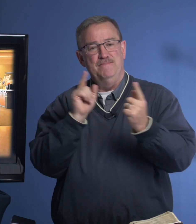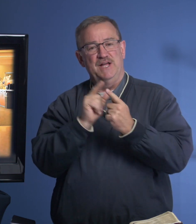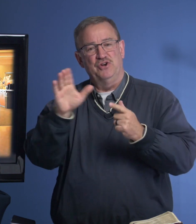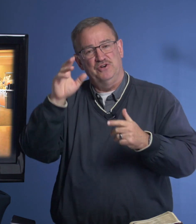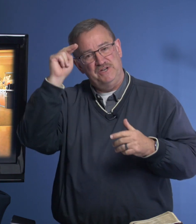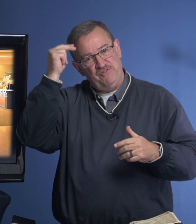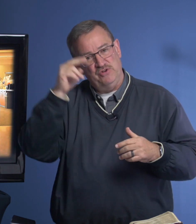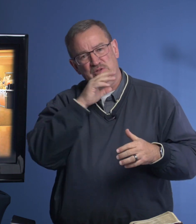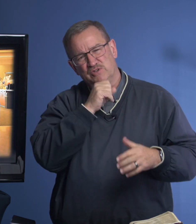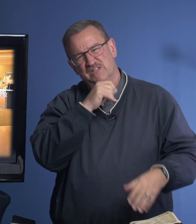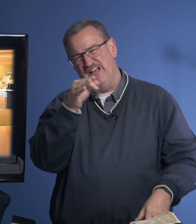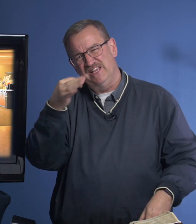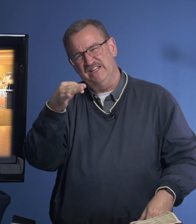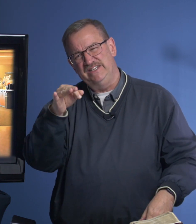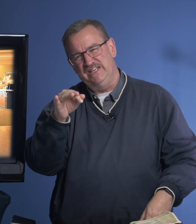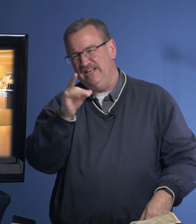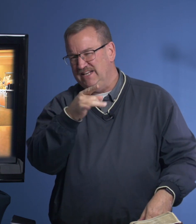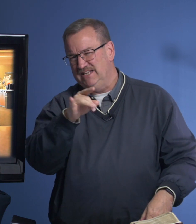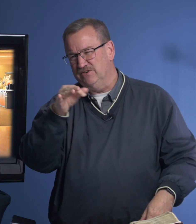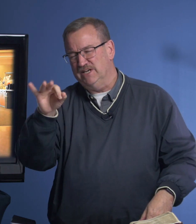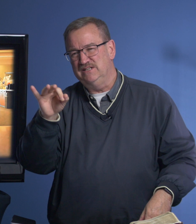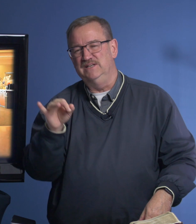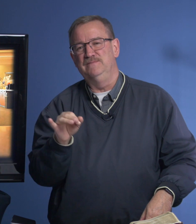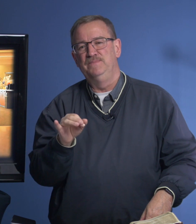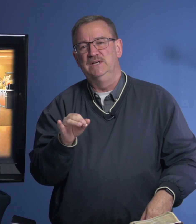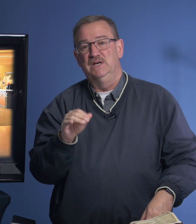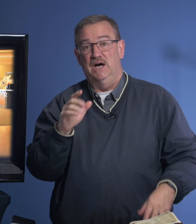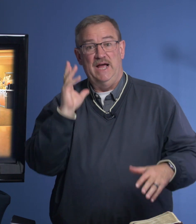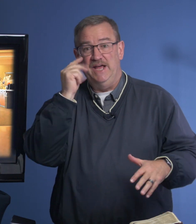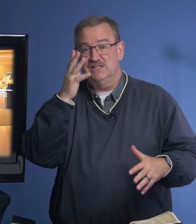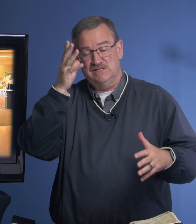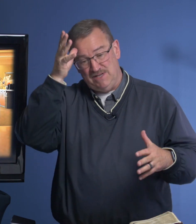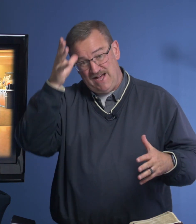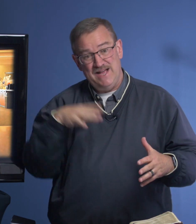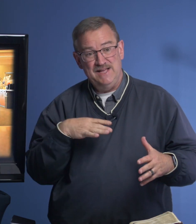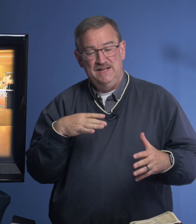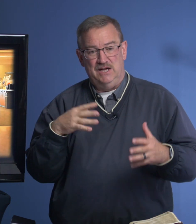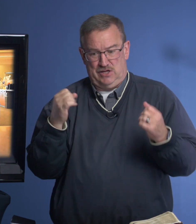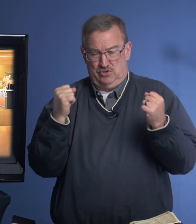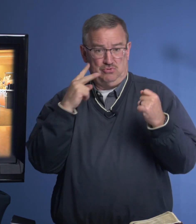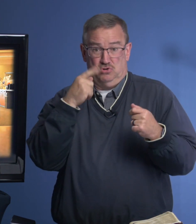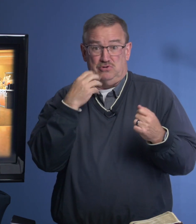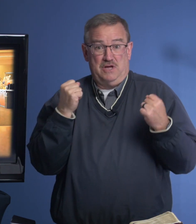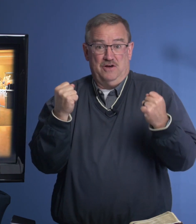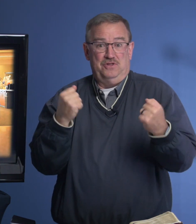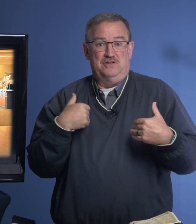met her nephew. He was, I think, 19, 18 or 19. A handsome guy, looked healthy to